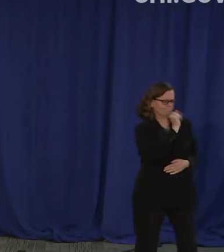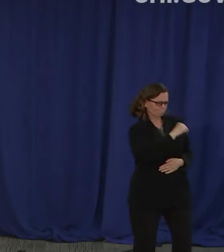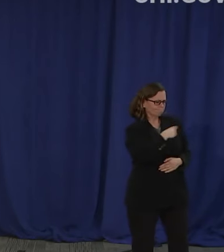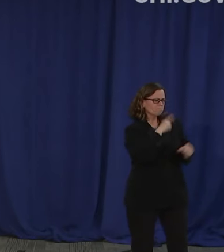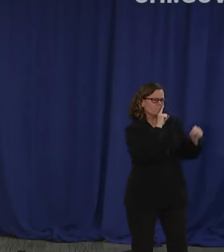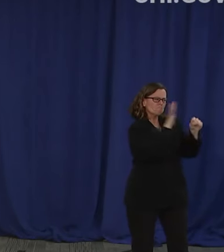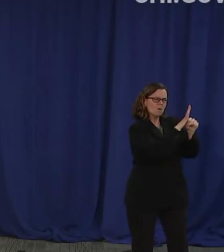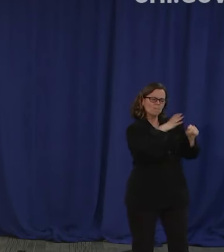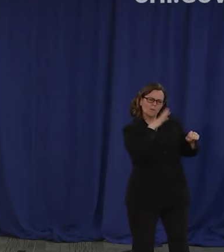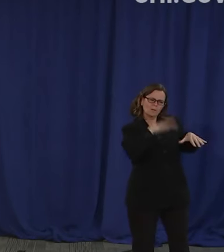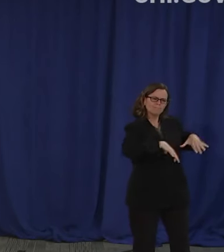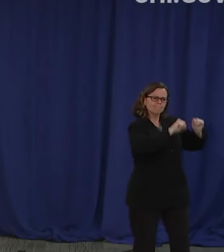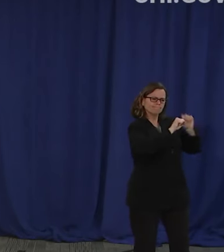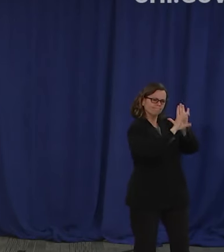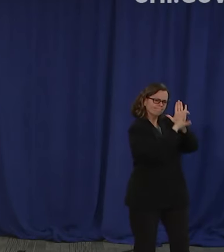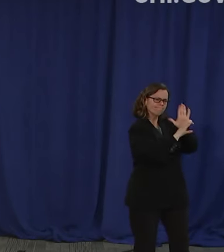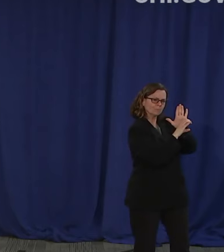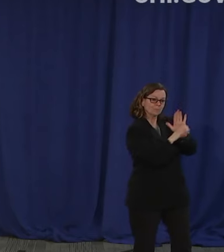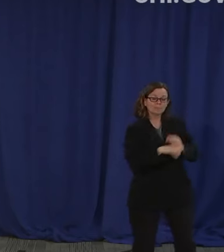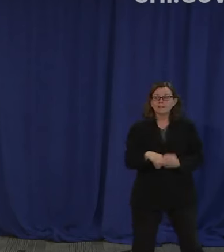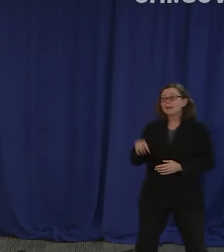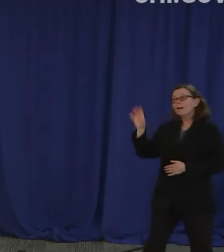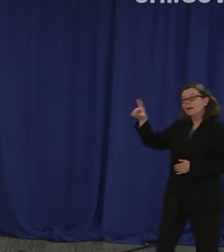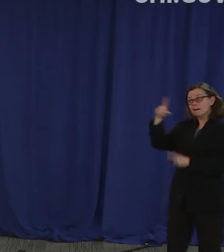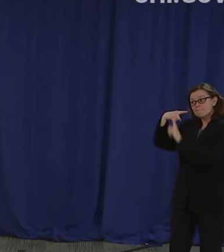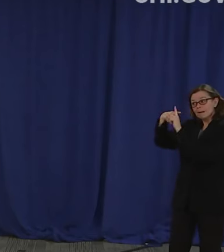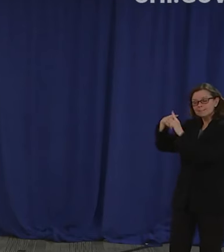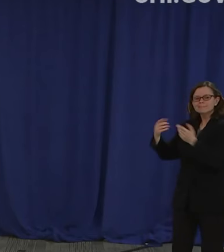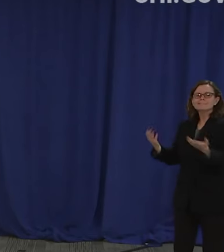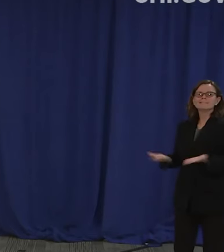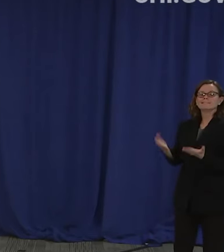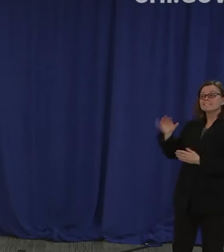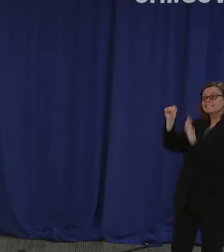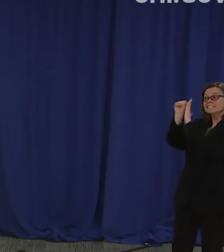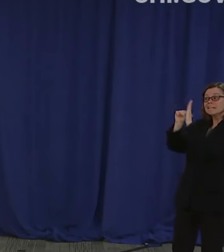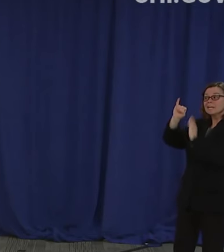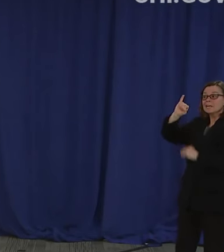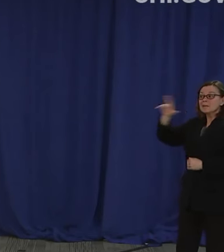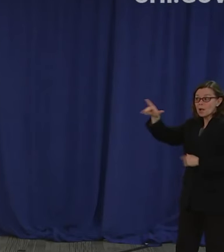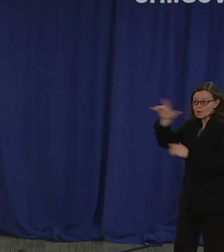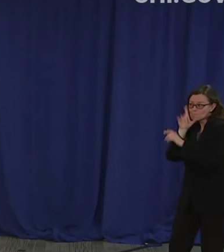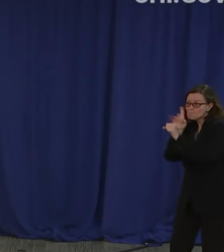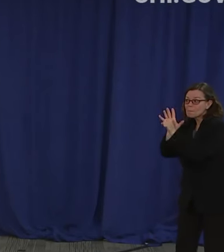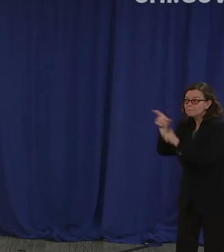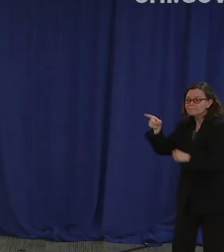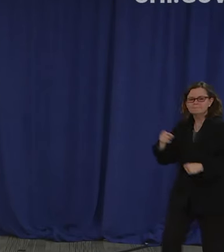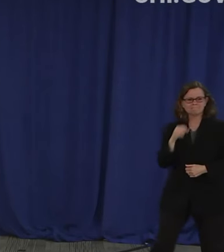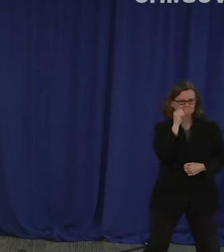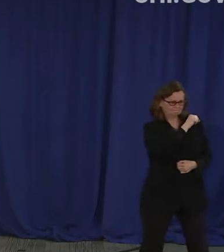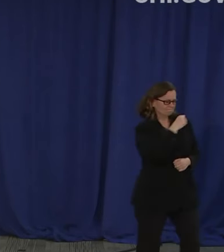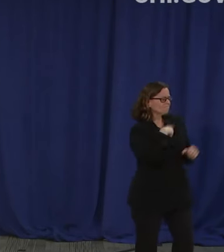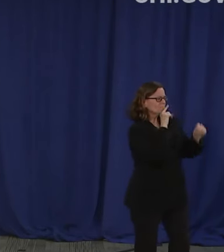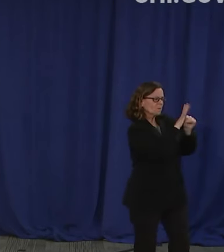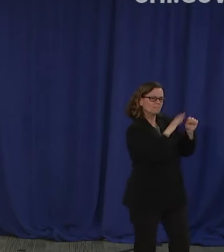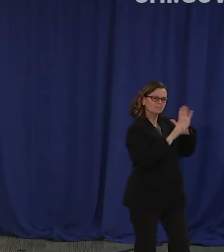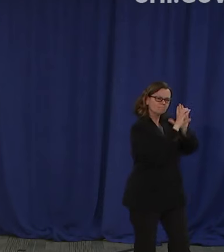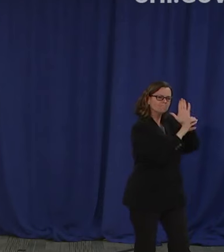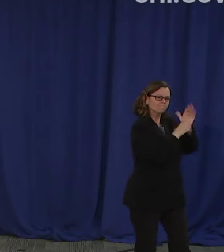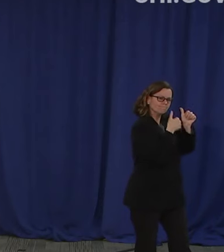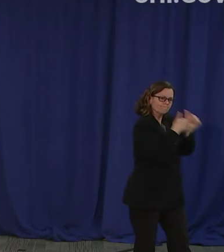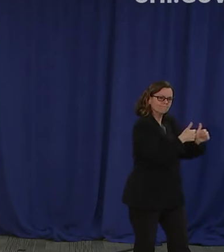of the State of Illinois. And the Constitution of the State of Illinois. And that I will faithfully discharge the duties of the office of superintendent